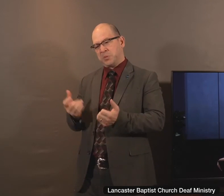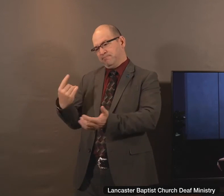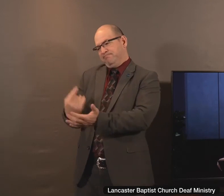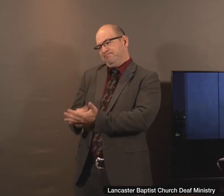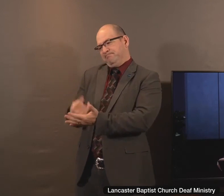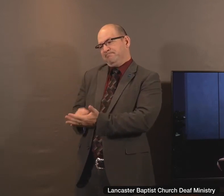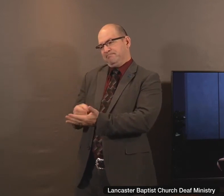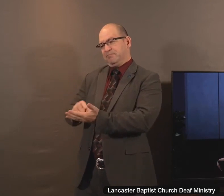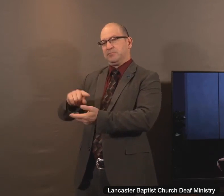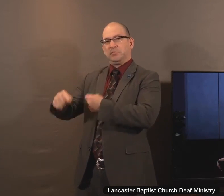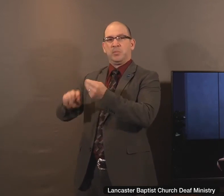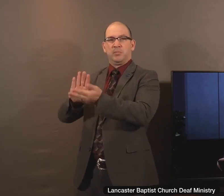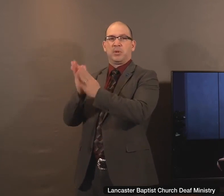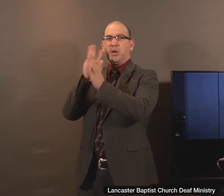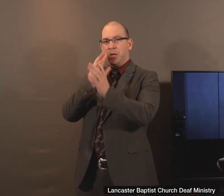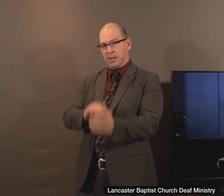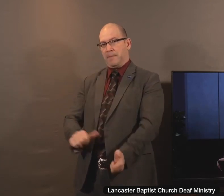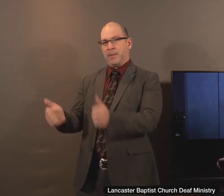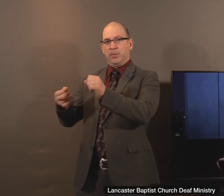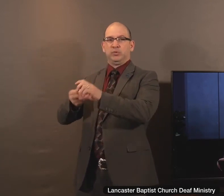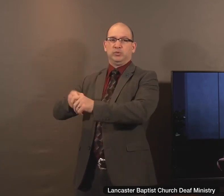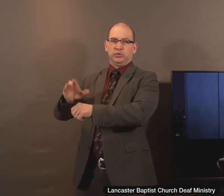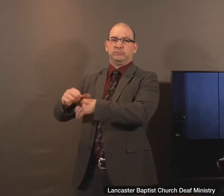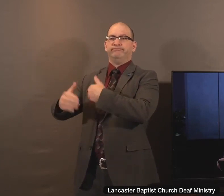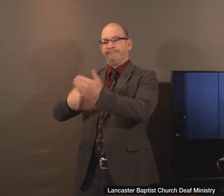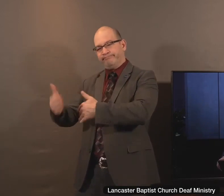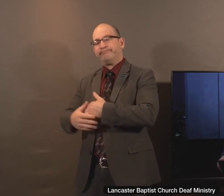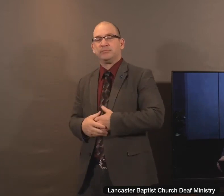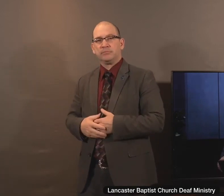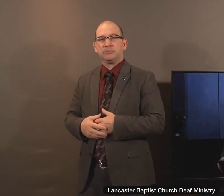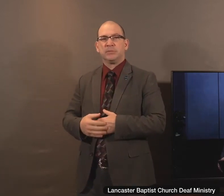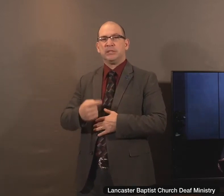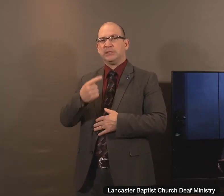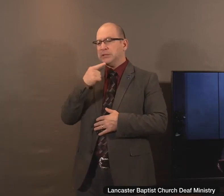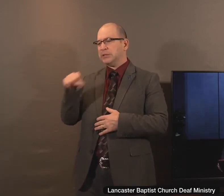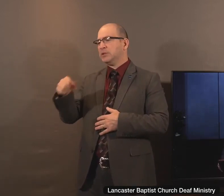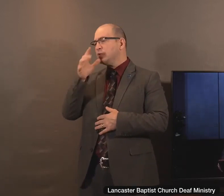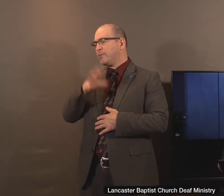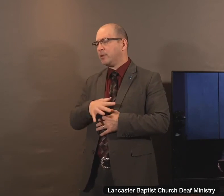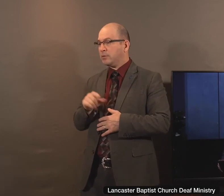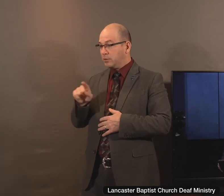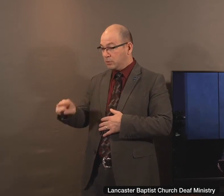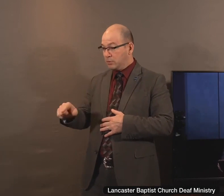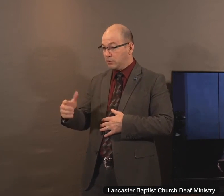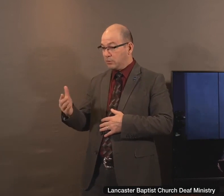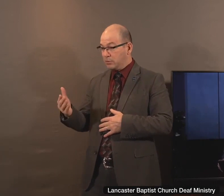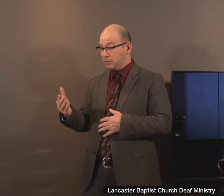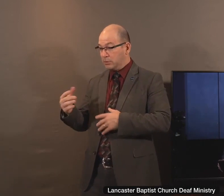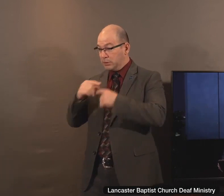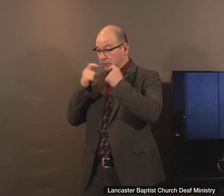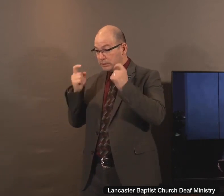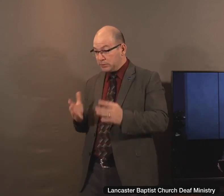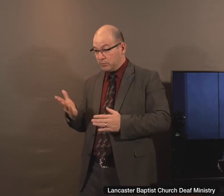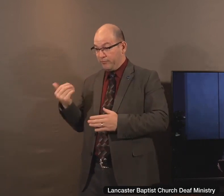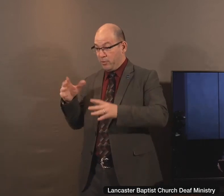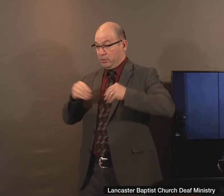baptized and becoming a member of the church. And they said to the young woman, they said, were you a sinner before you received Jesus as your Savior?